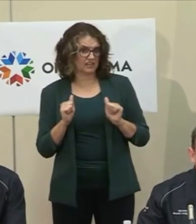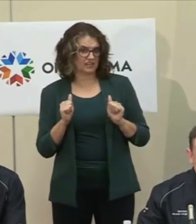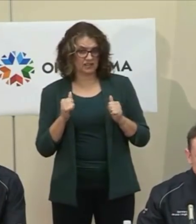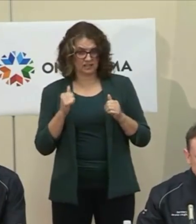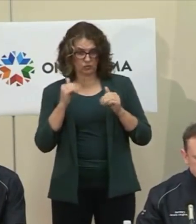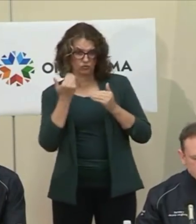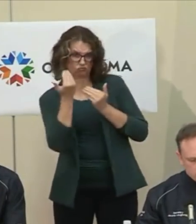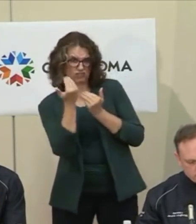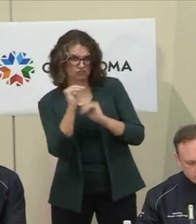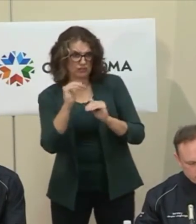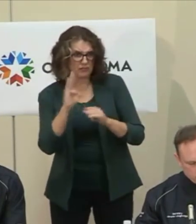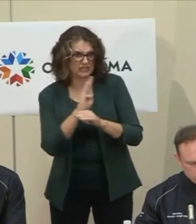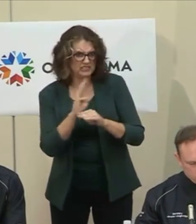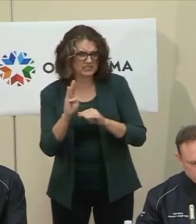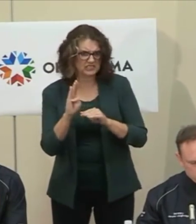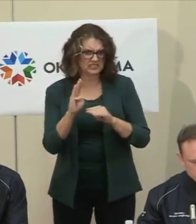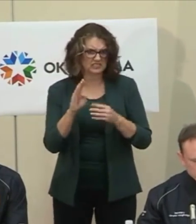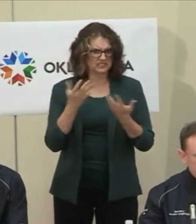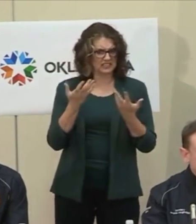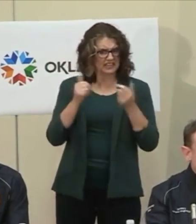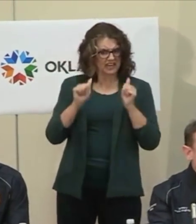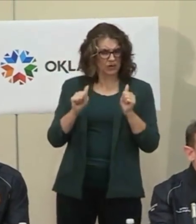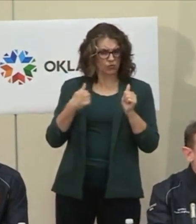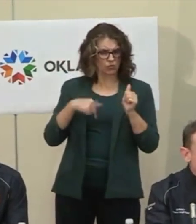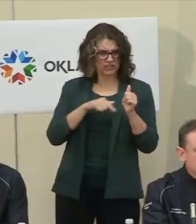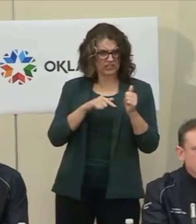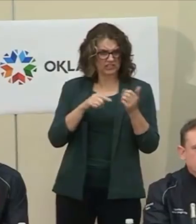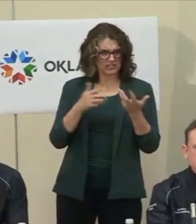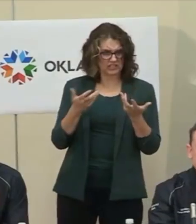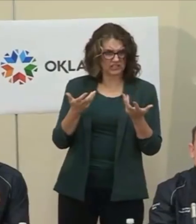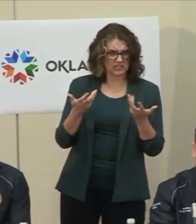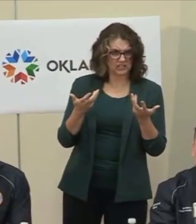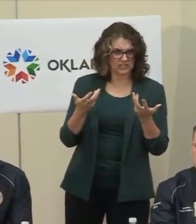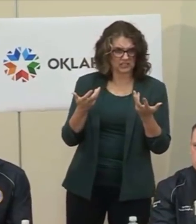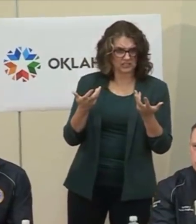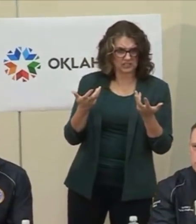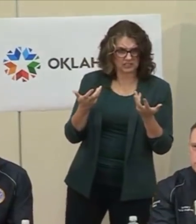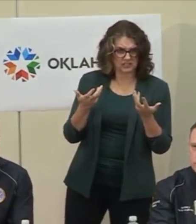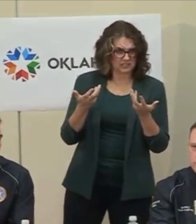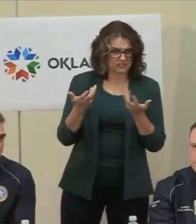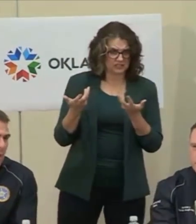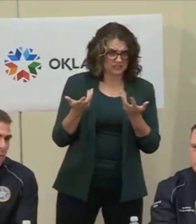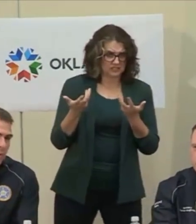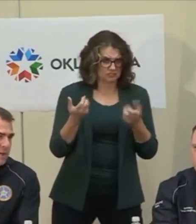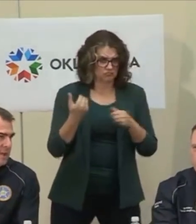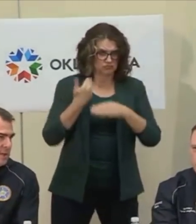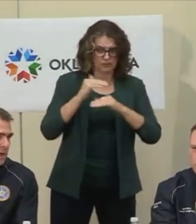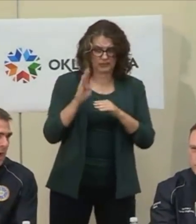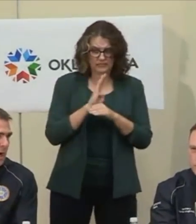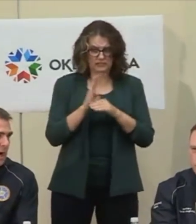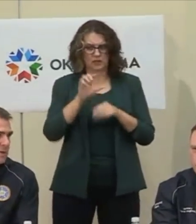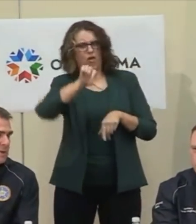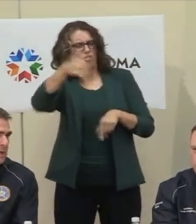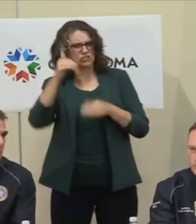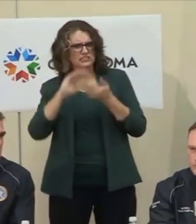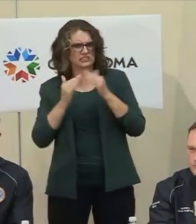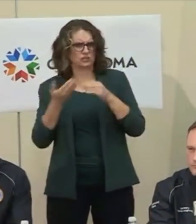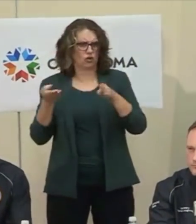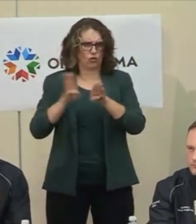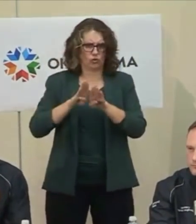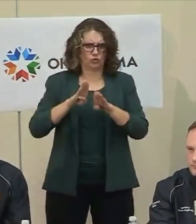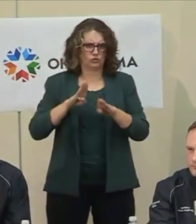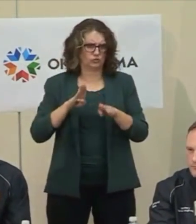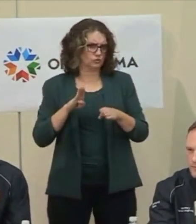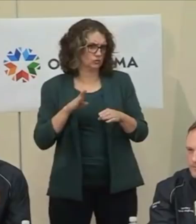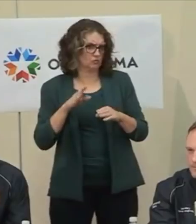some say they're not, and some have actually said they're still taking their leave from you. At this time, no. We're following CDC guidelines, and that